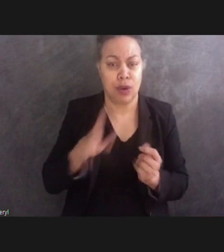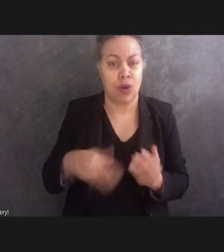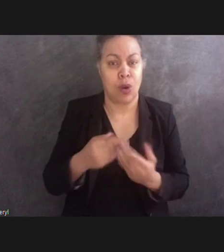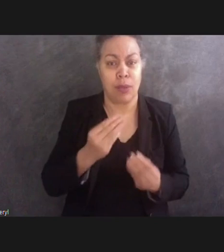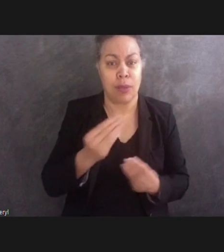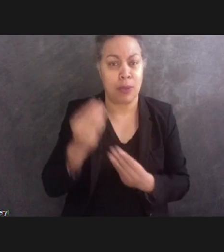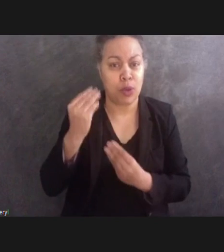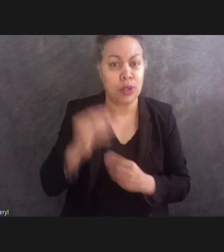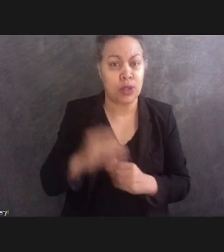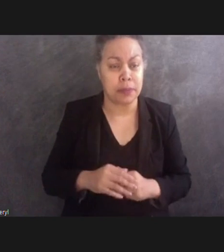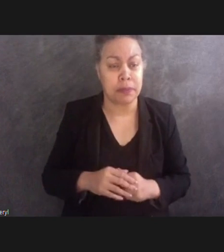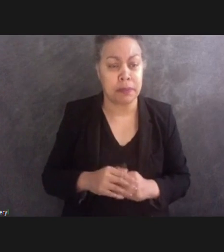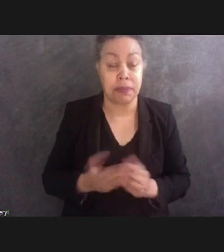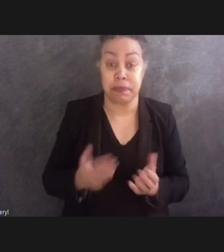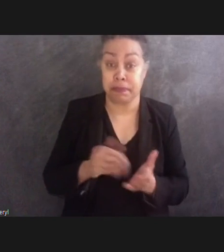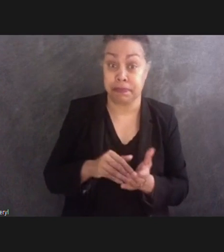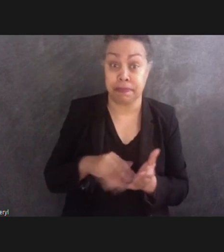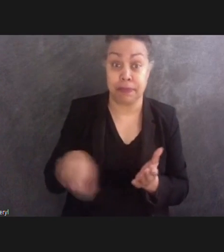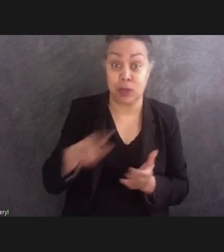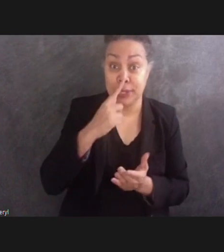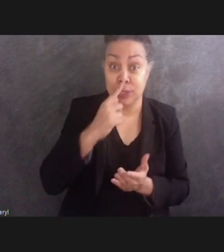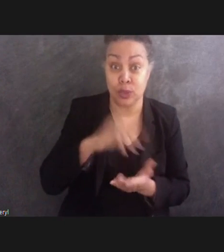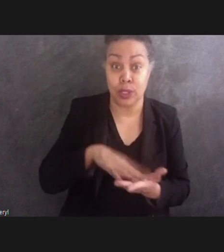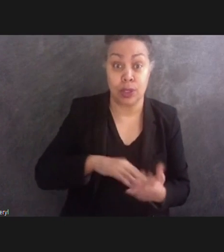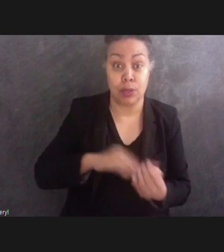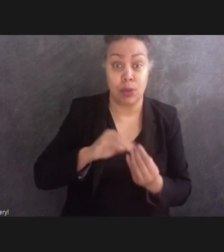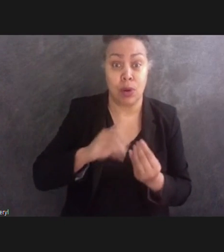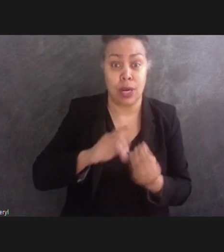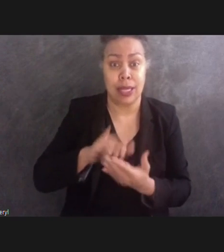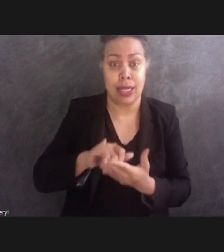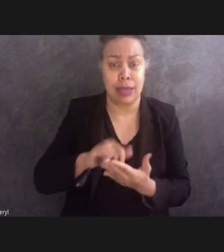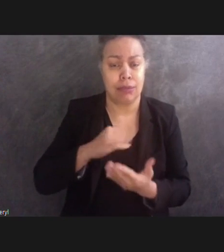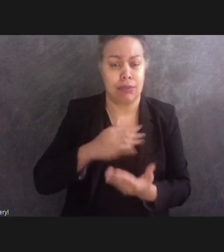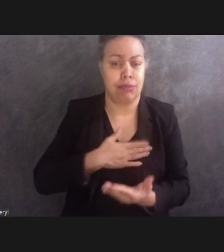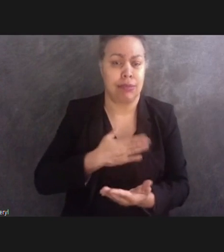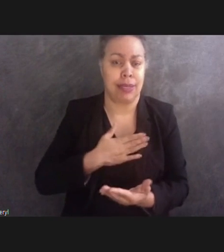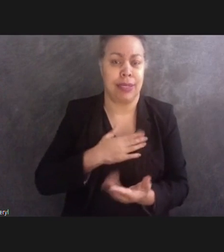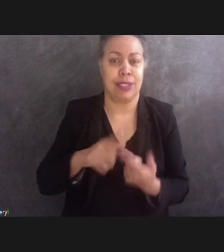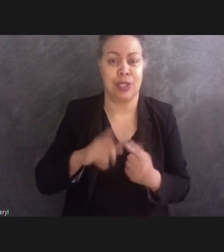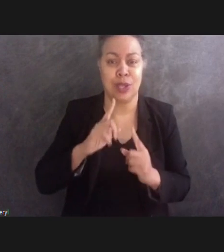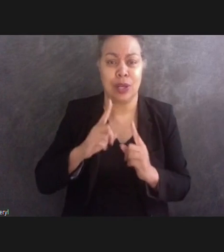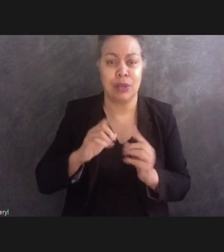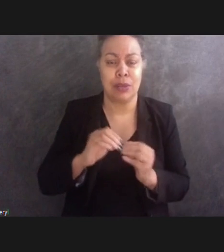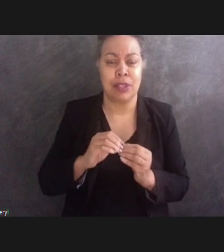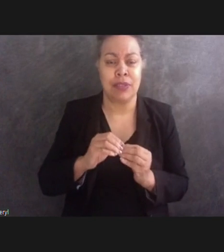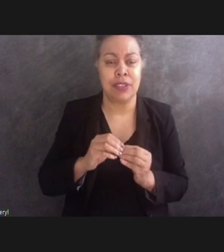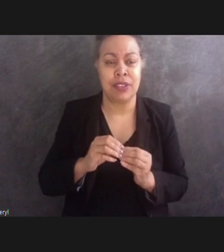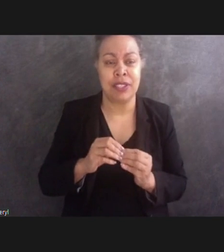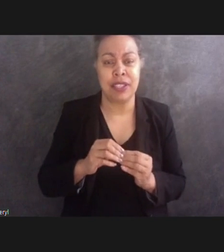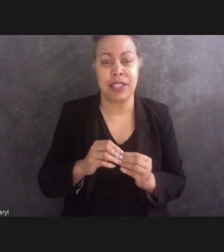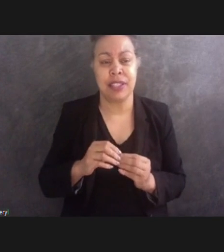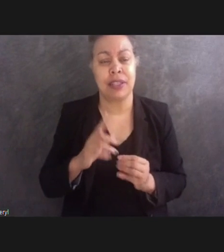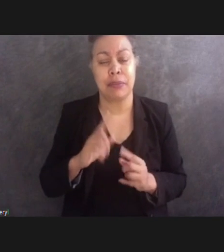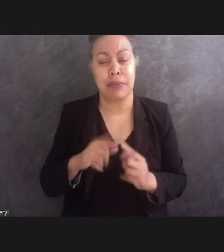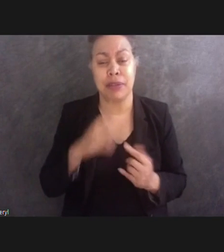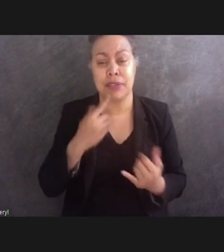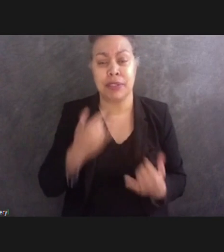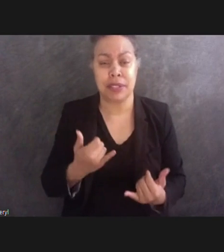if you're interested in learning more about it, I'm happy to to talk more about it. But for the meantime, I invite you to read up about